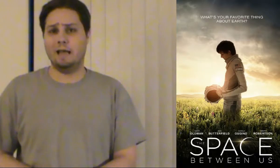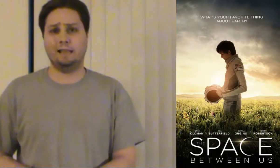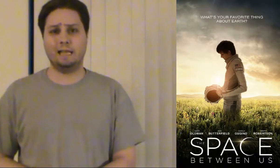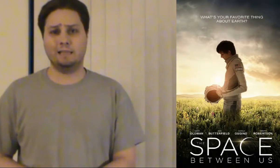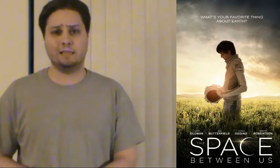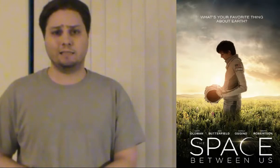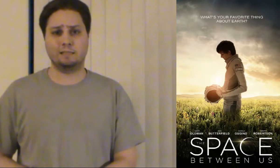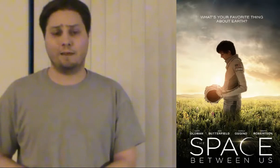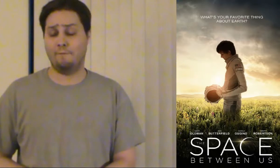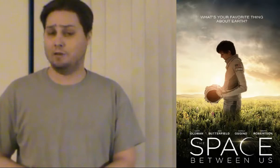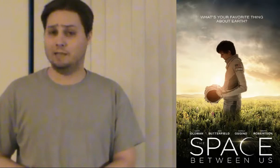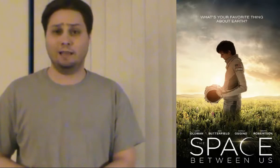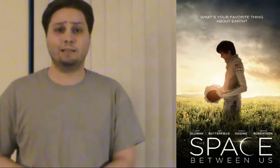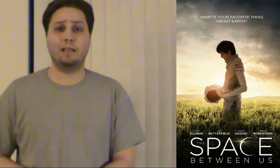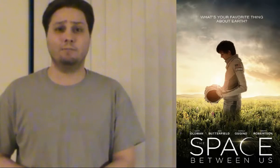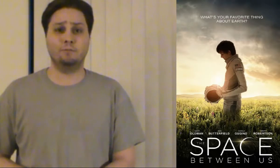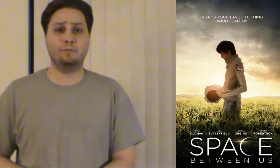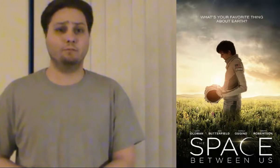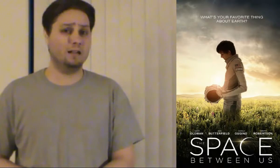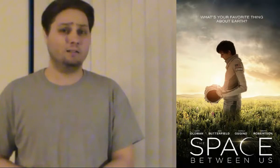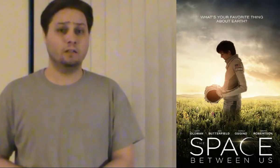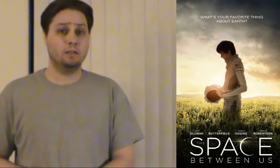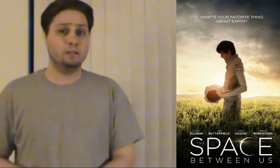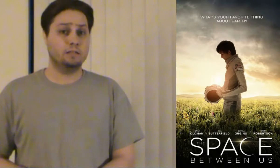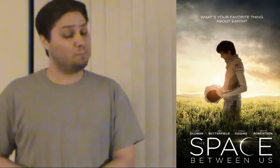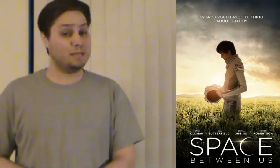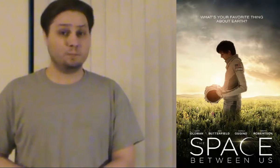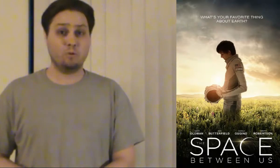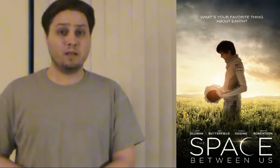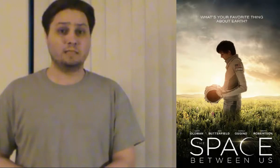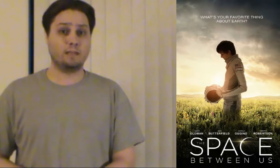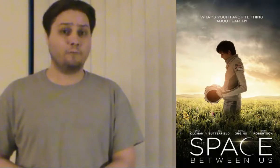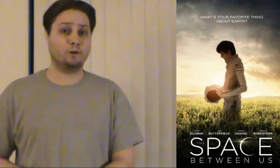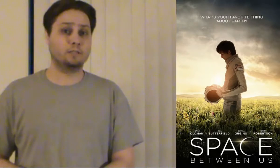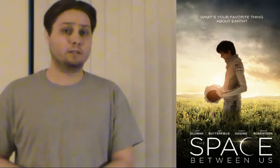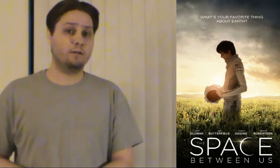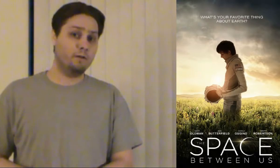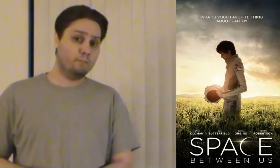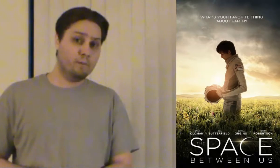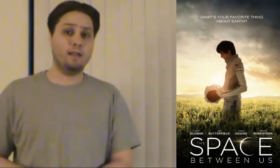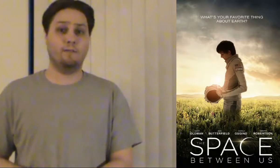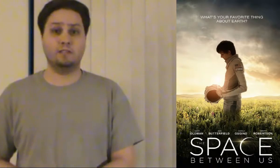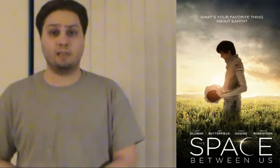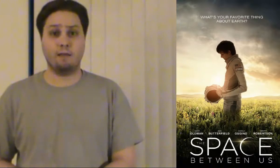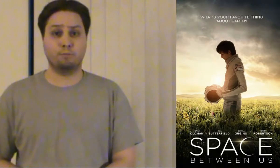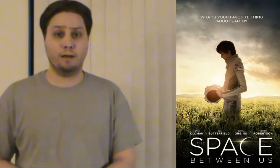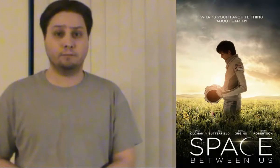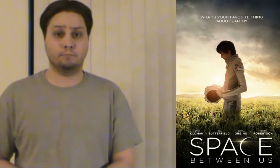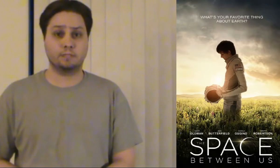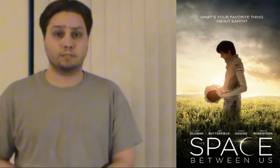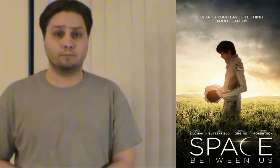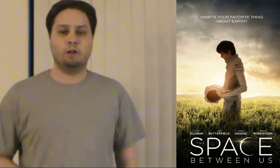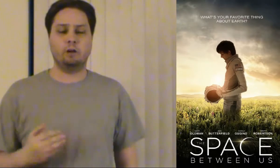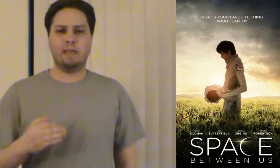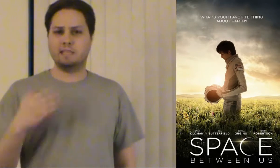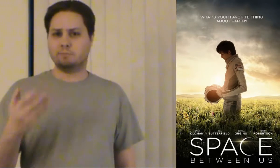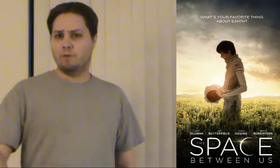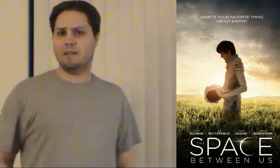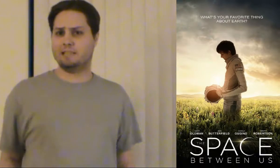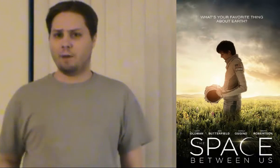you might like this. If you didn't like that movie, well, The Space Between Us suffers many of the same problems. Well, anyway, this movie is